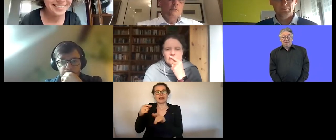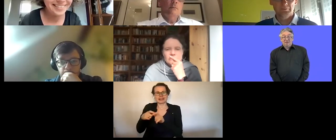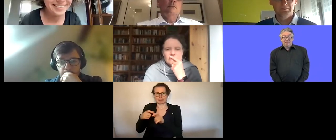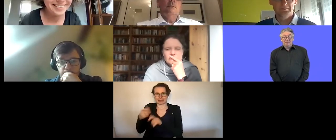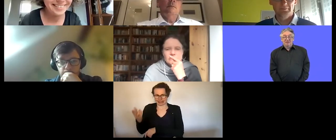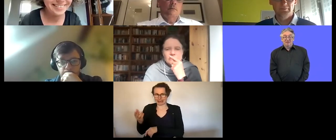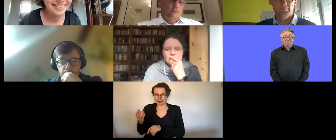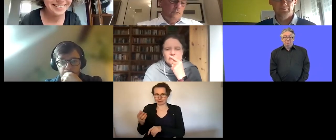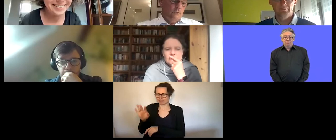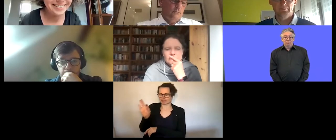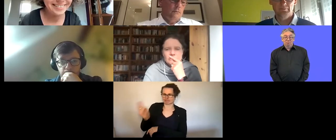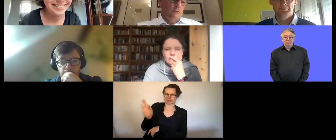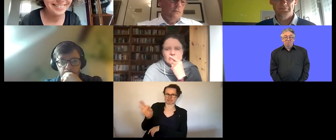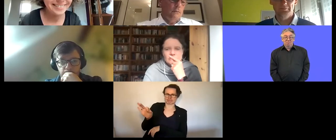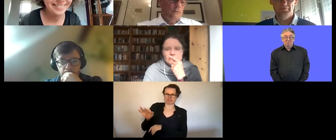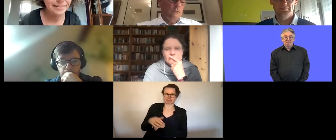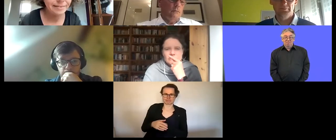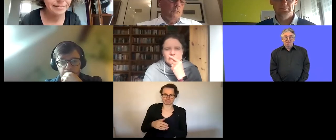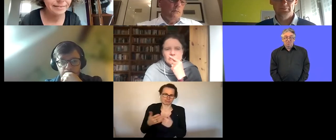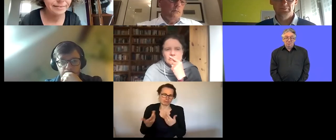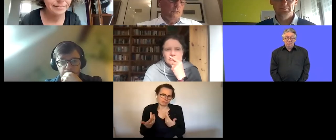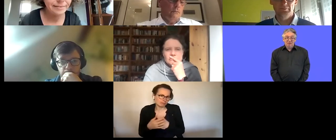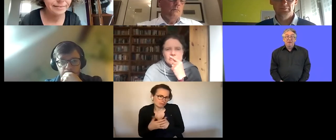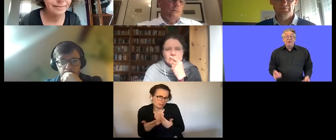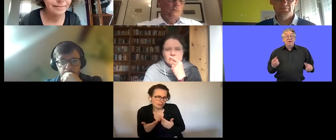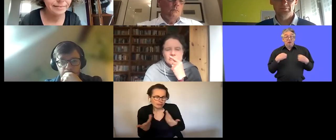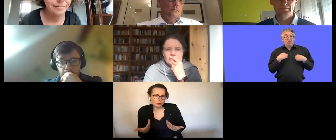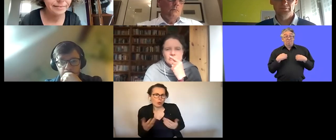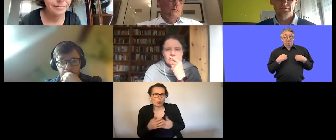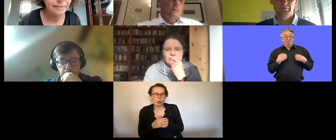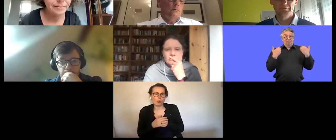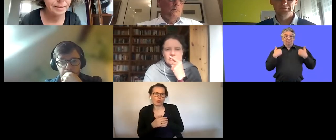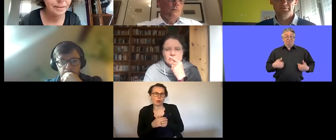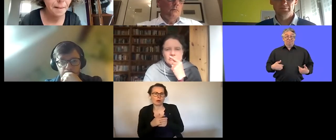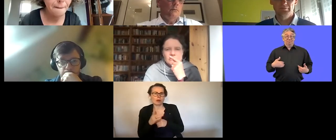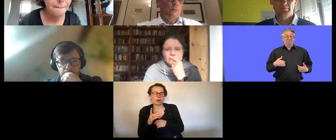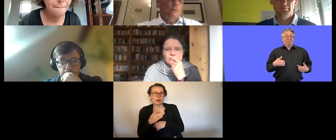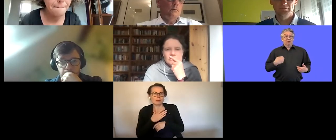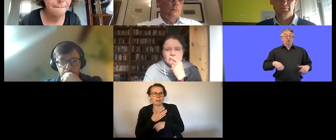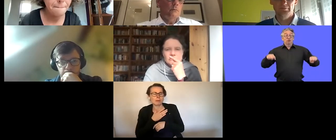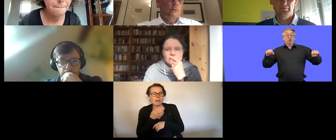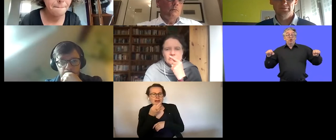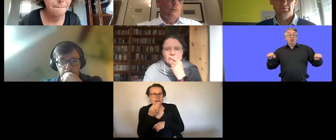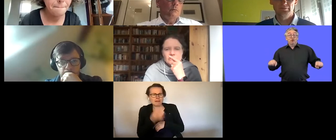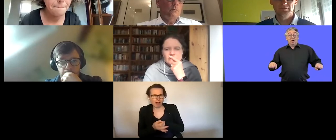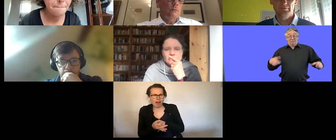i am also one of the chairpersons of my group